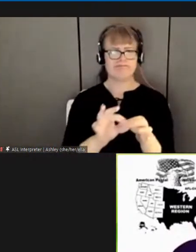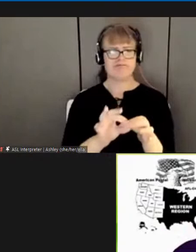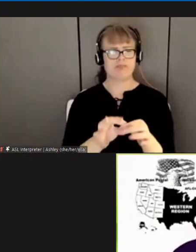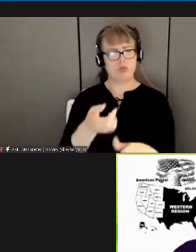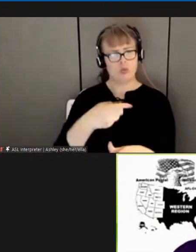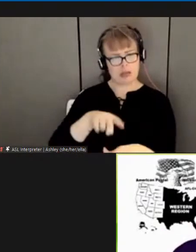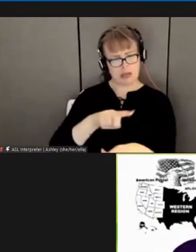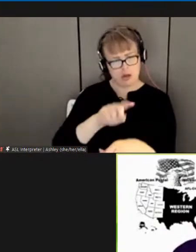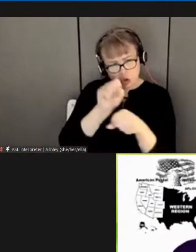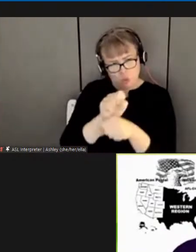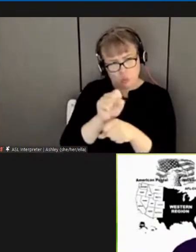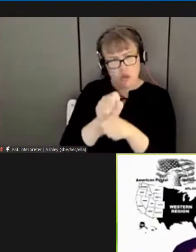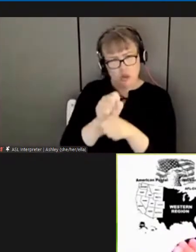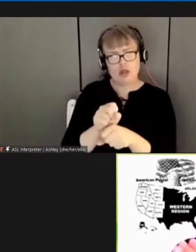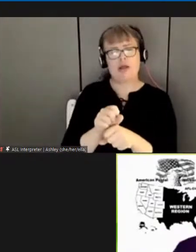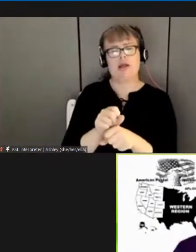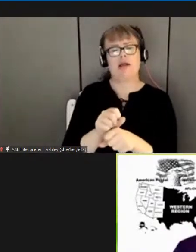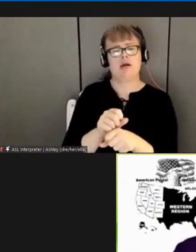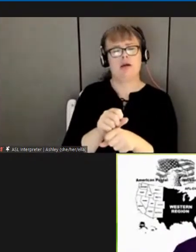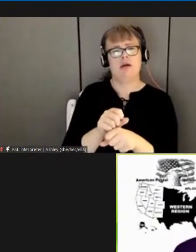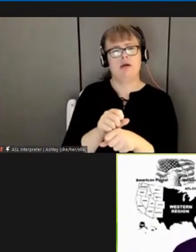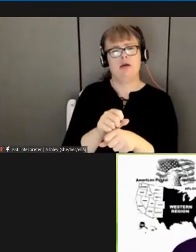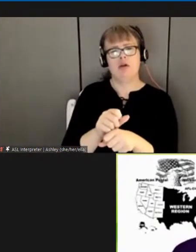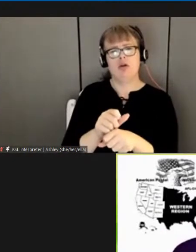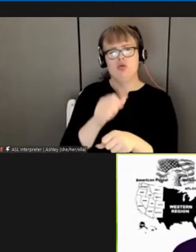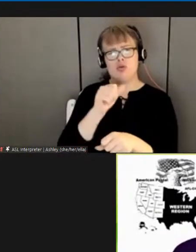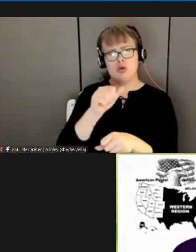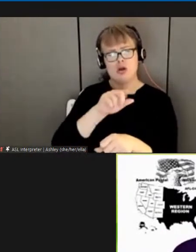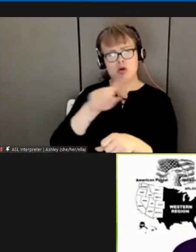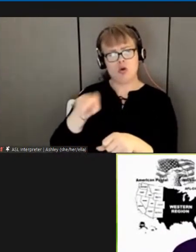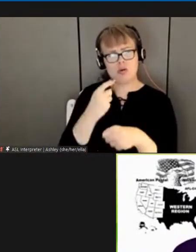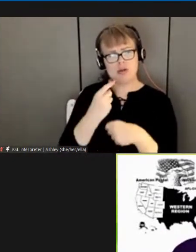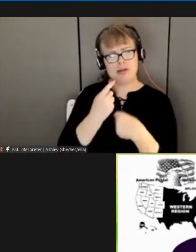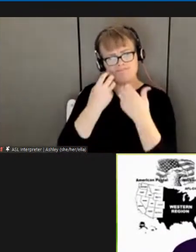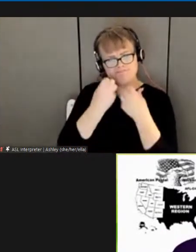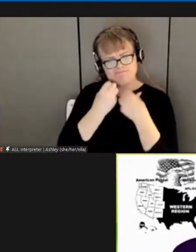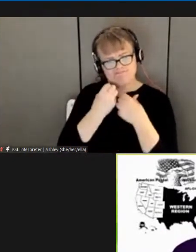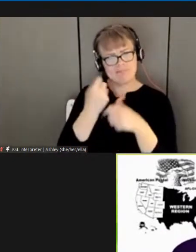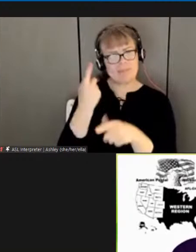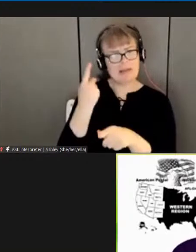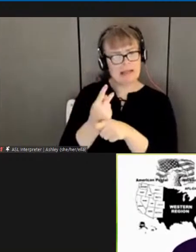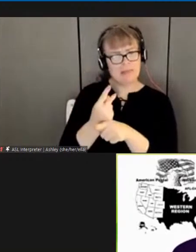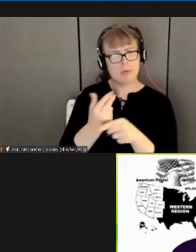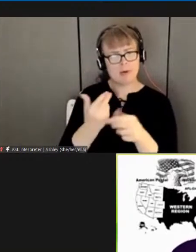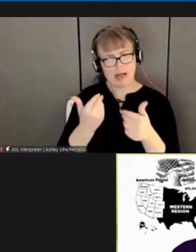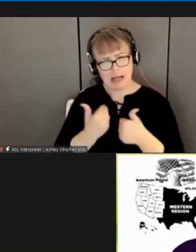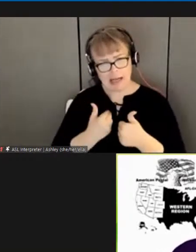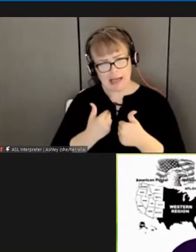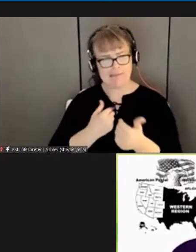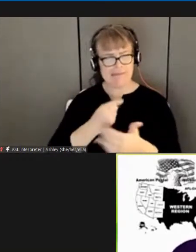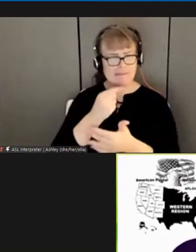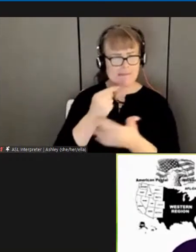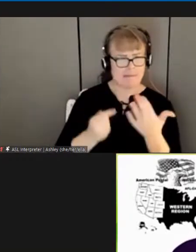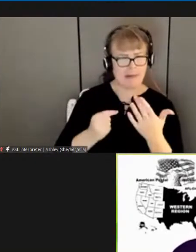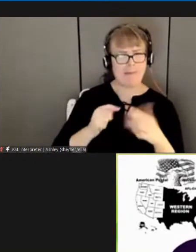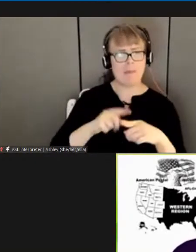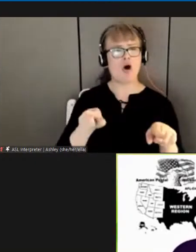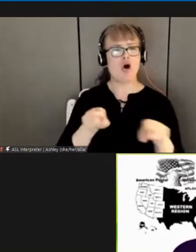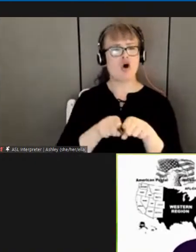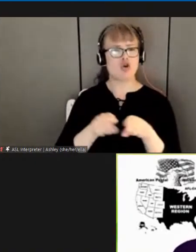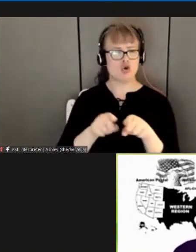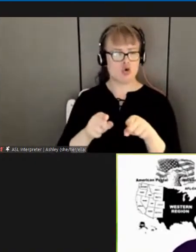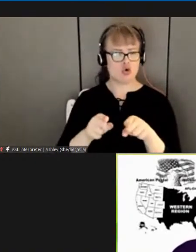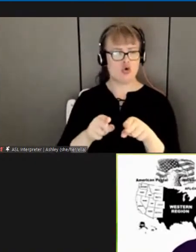damonston says to not just keep what we have but to build on it and enhance and in order to do that